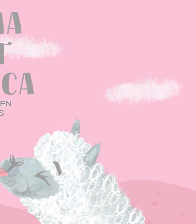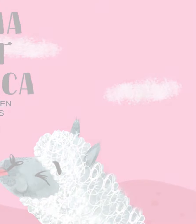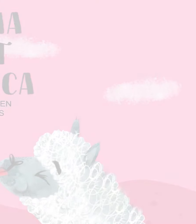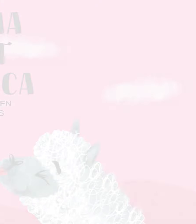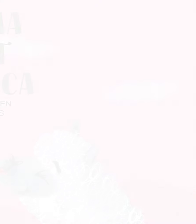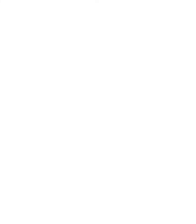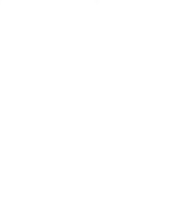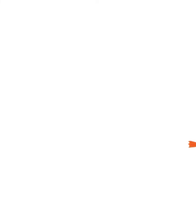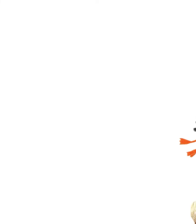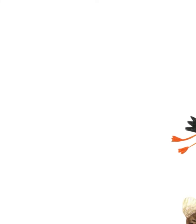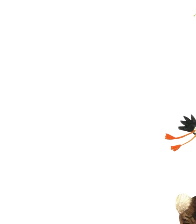behind the storyteller.